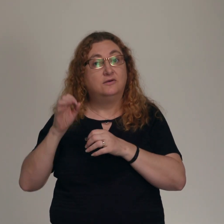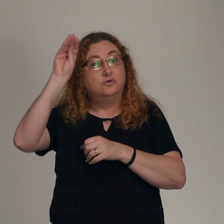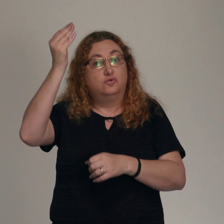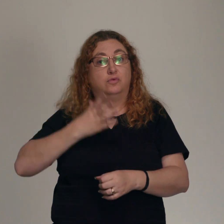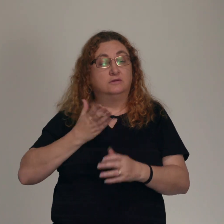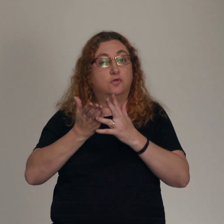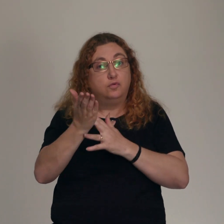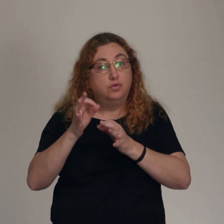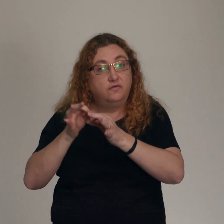for our abundance?